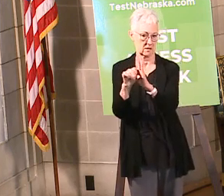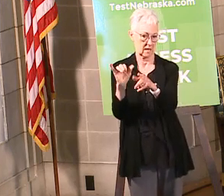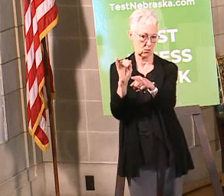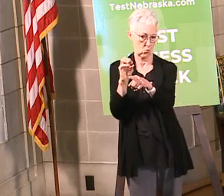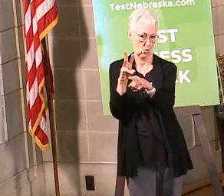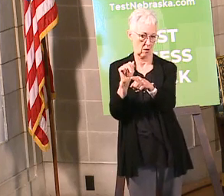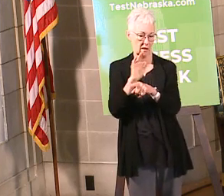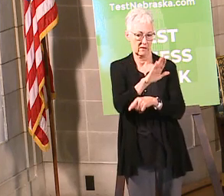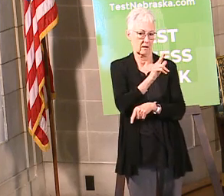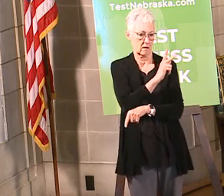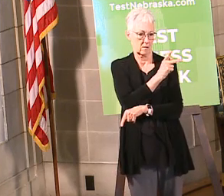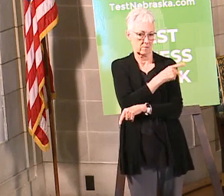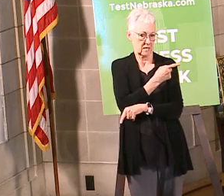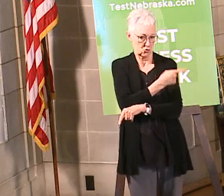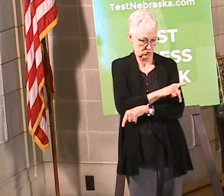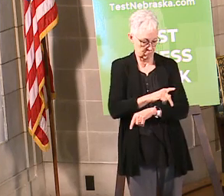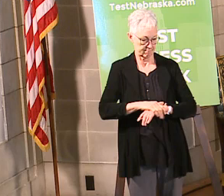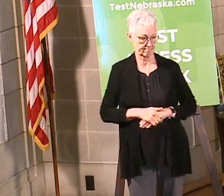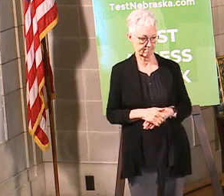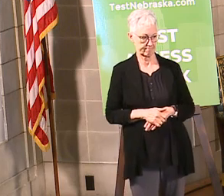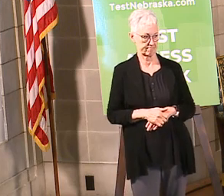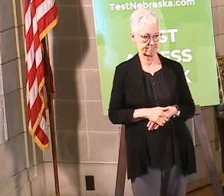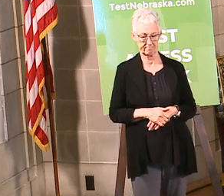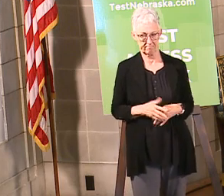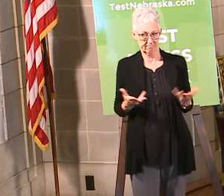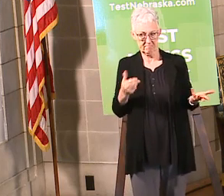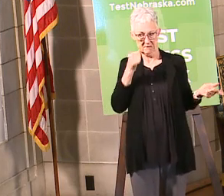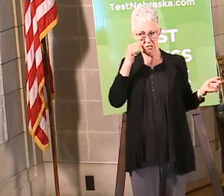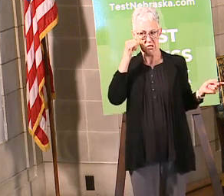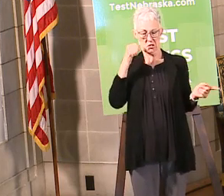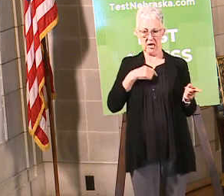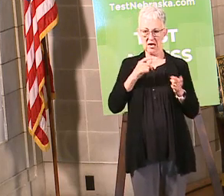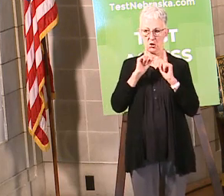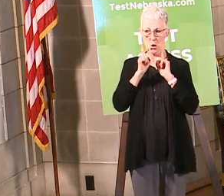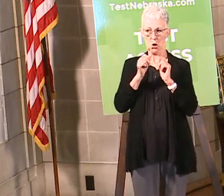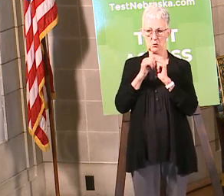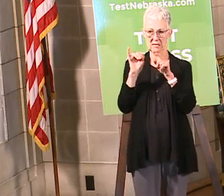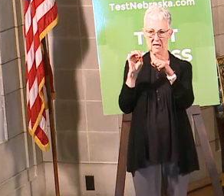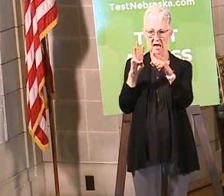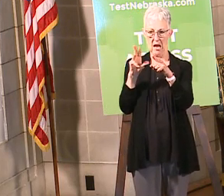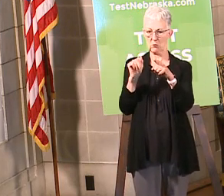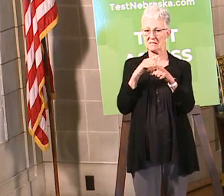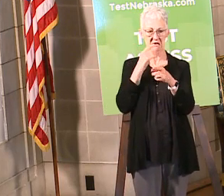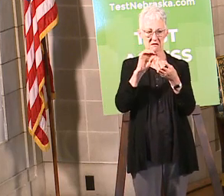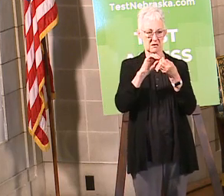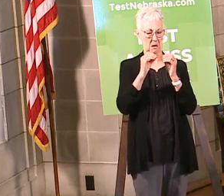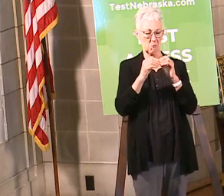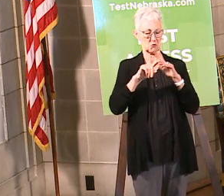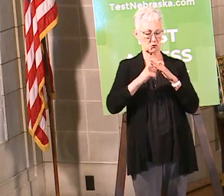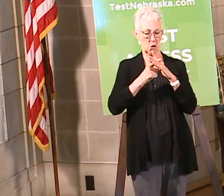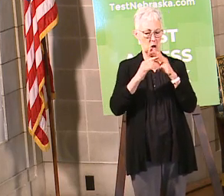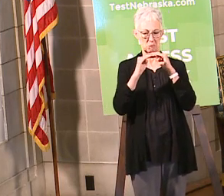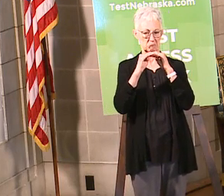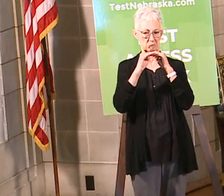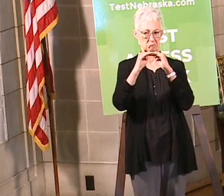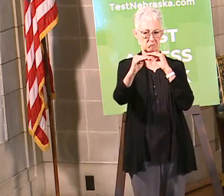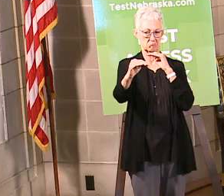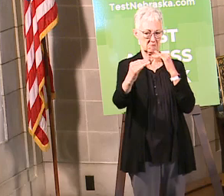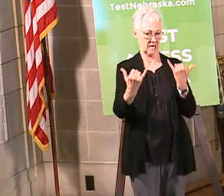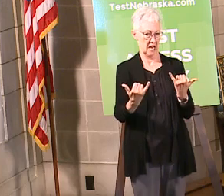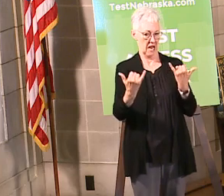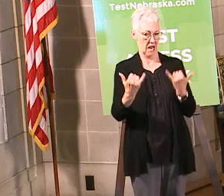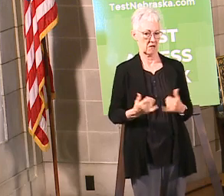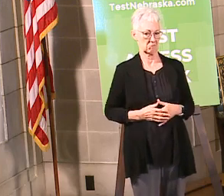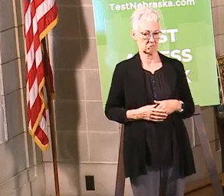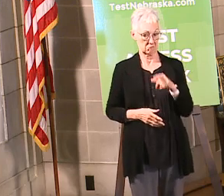the state health official I talked to yesterday from Iowa said that area is starting to stabilize out now too. Yes? Do you think we've seen our peak